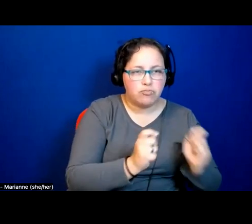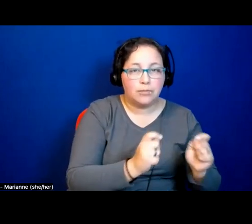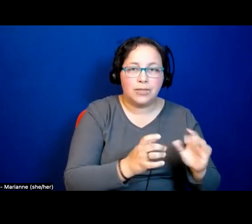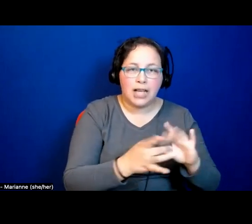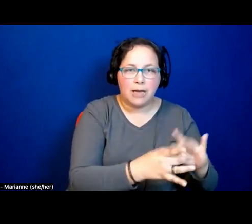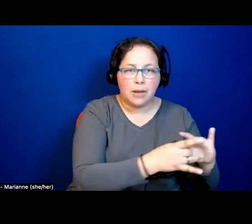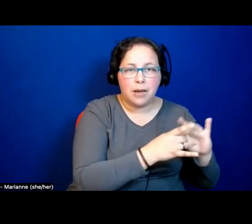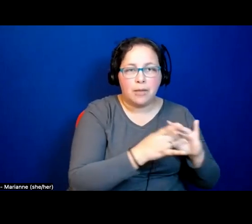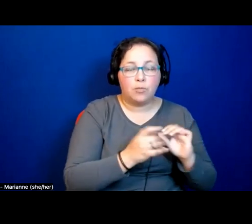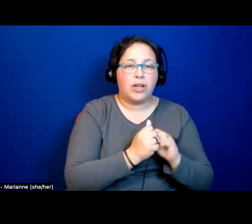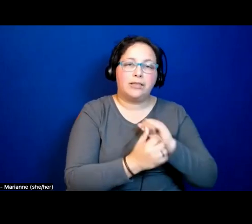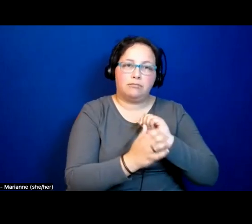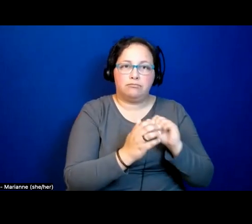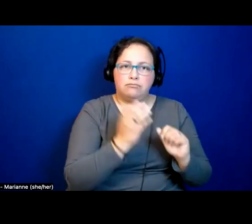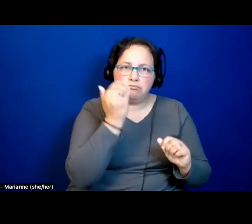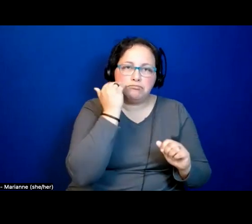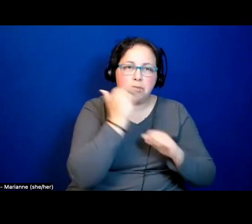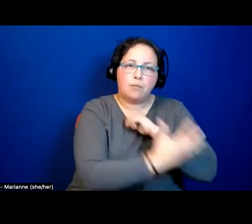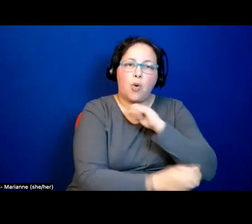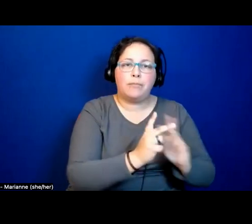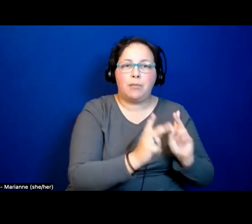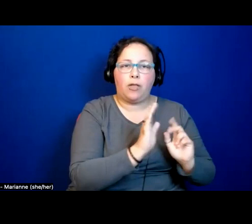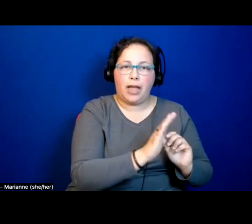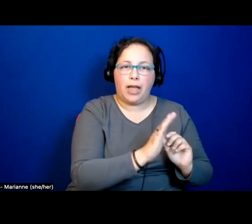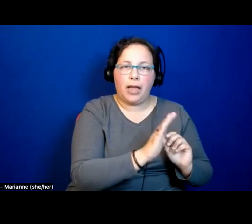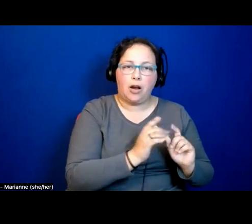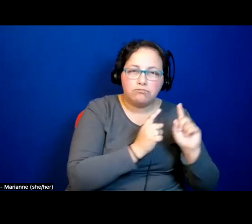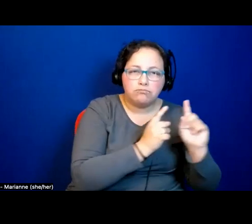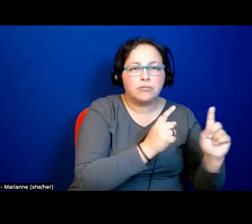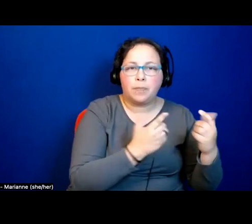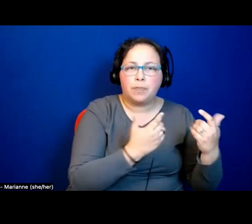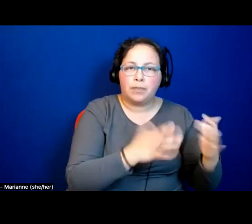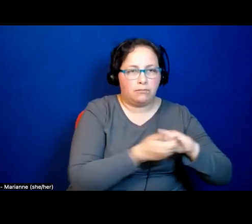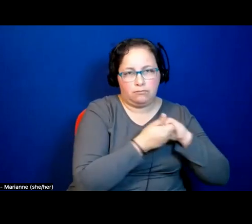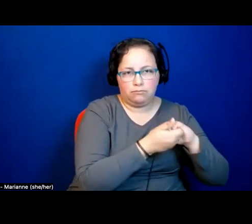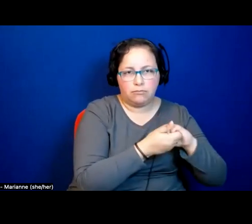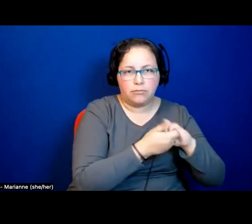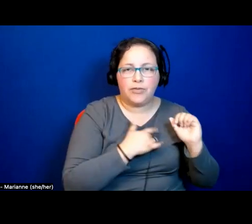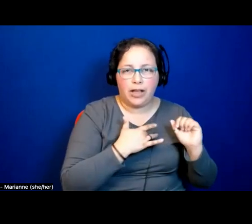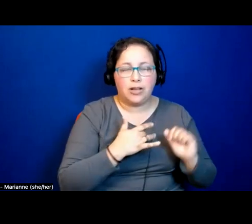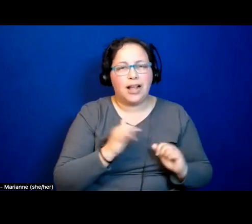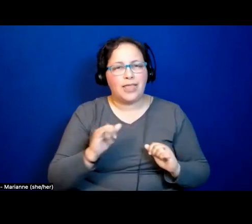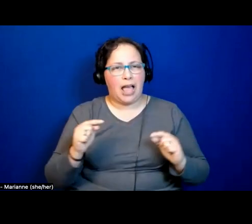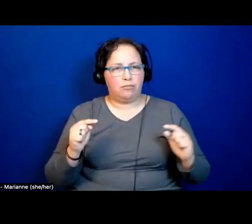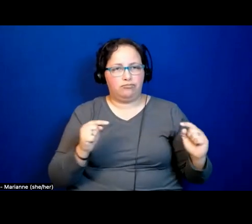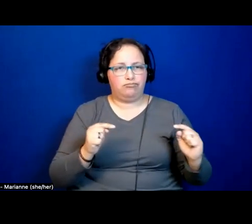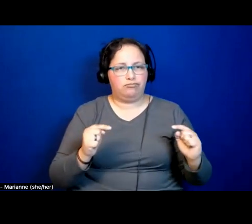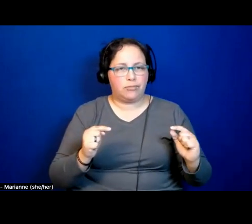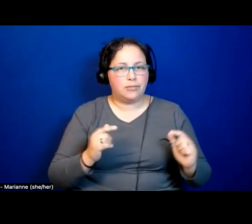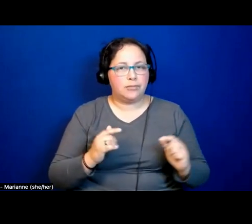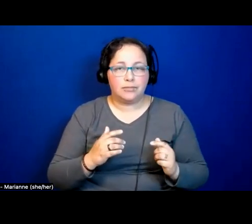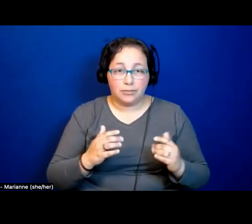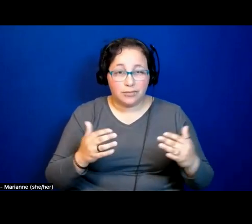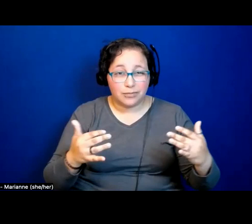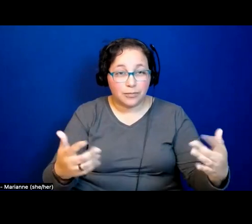movements have always been connected to one another. And I, this tension plays played out in a particular way